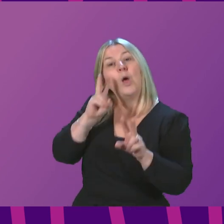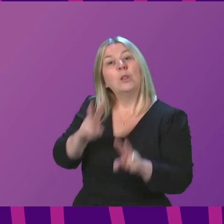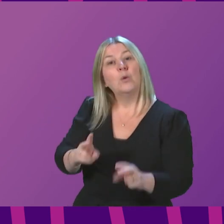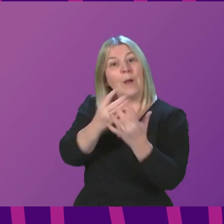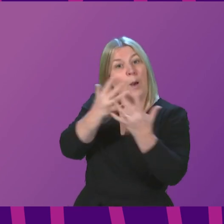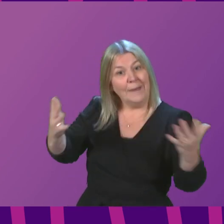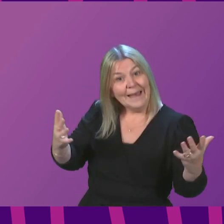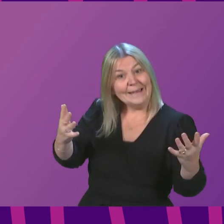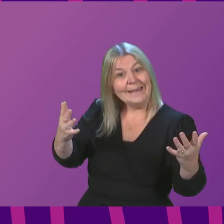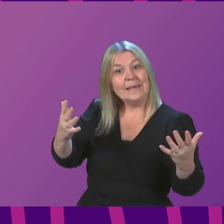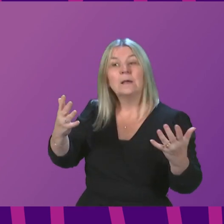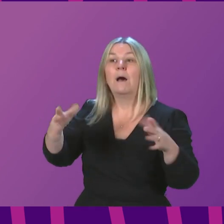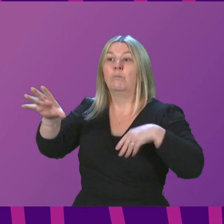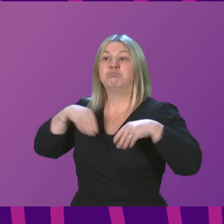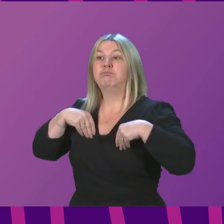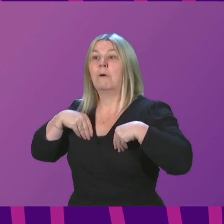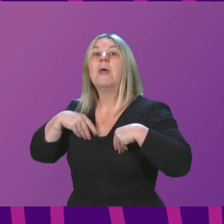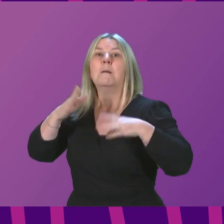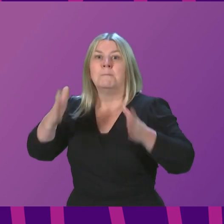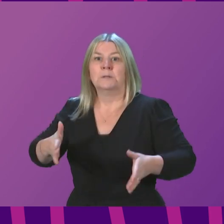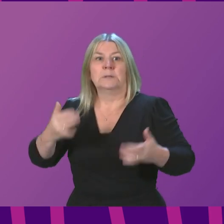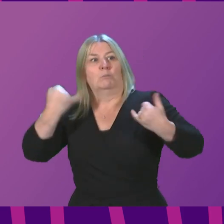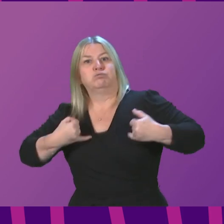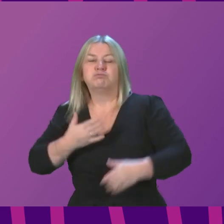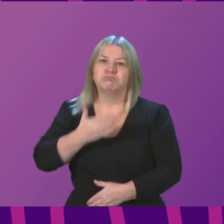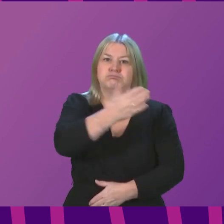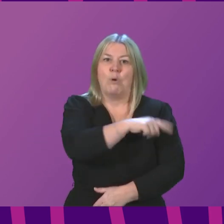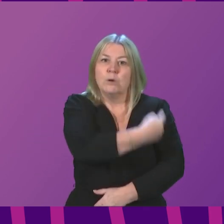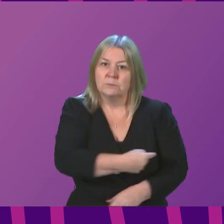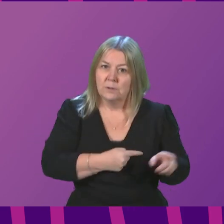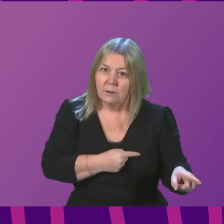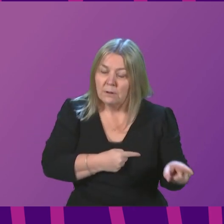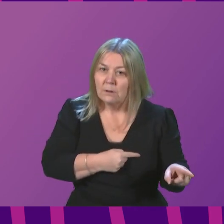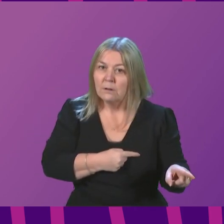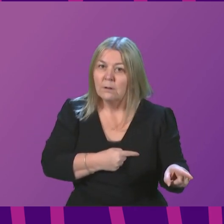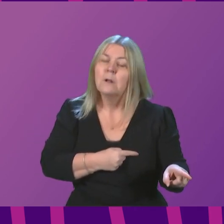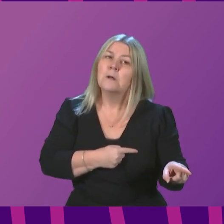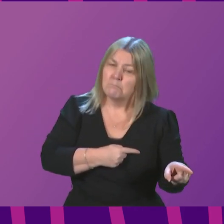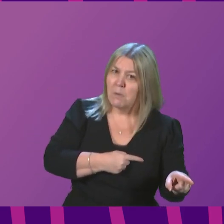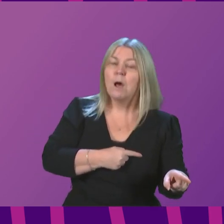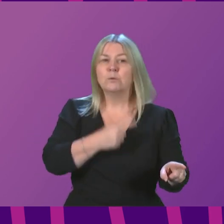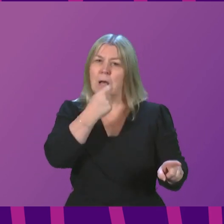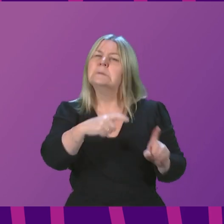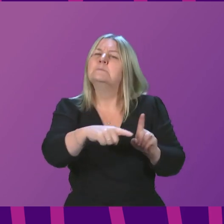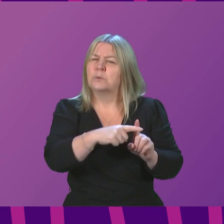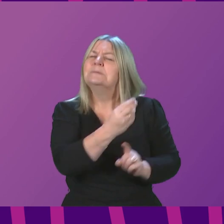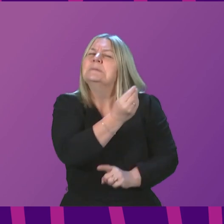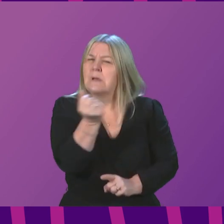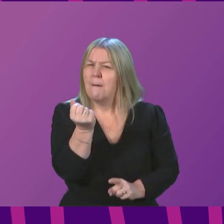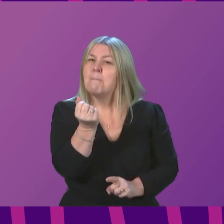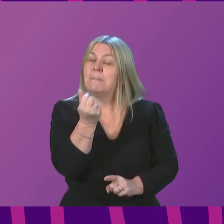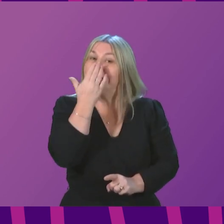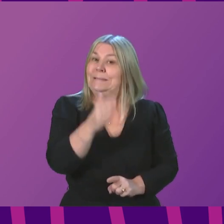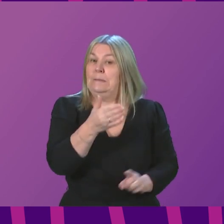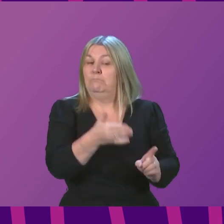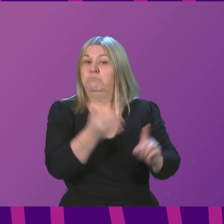into hospital admissions. There are, here, some grounds for optimism. Over the past week, published studies have suggested that the